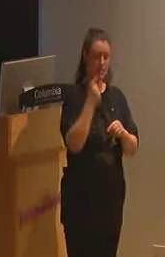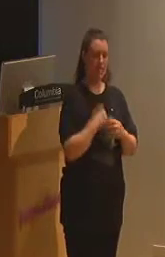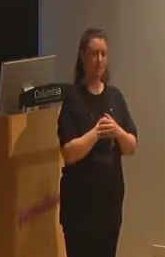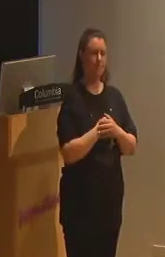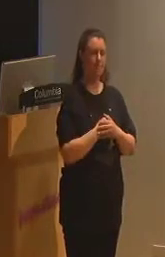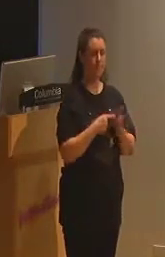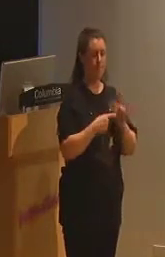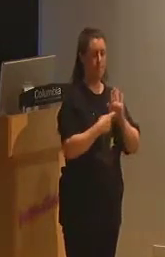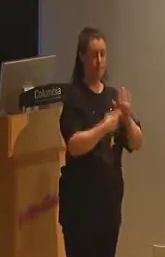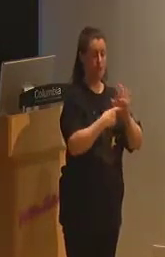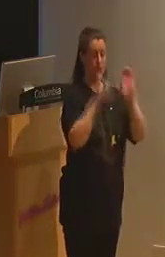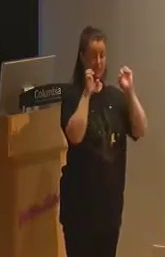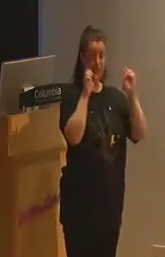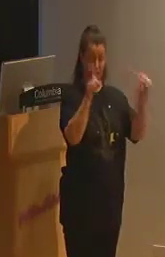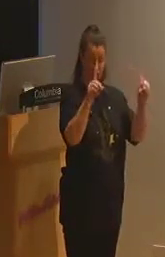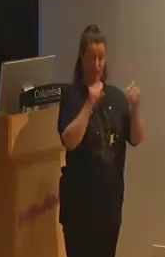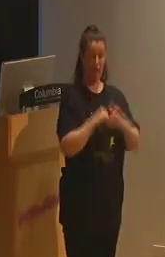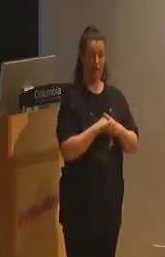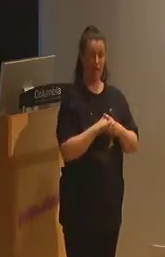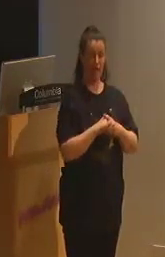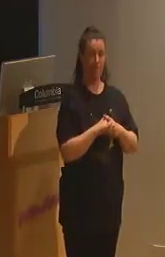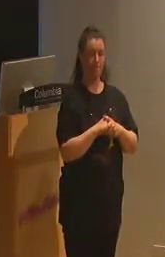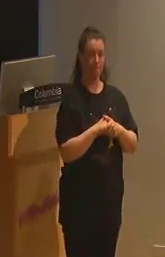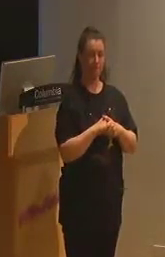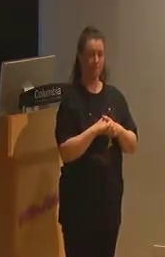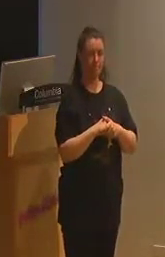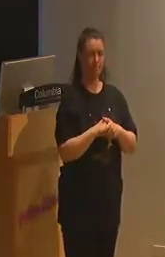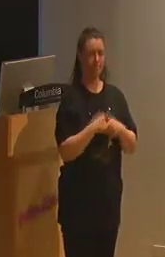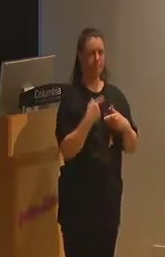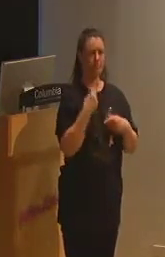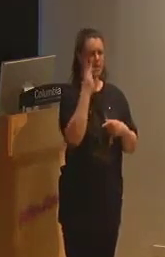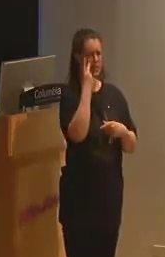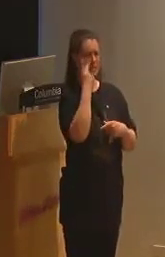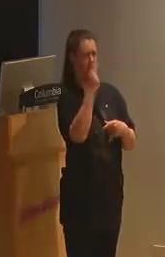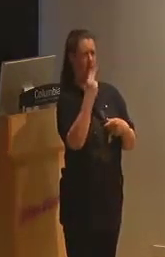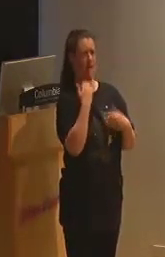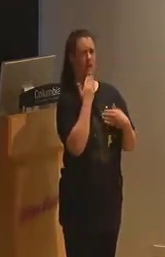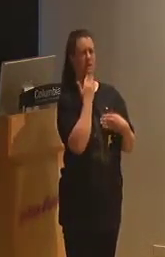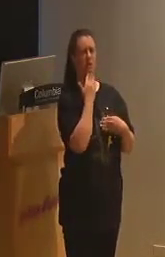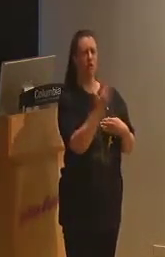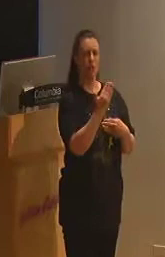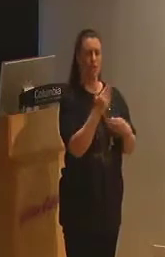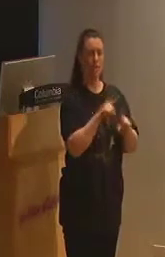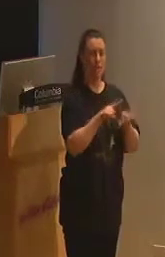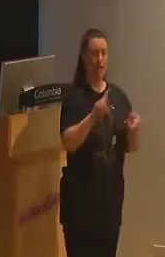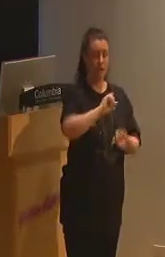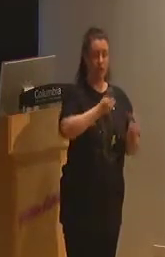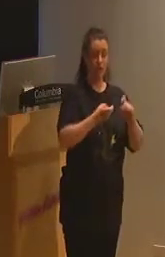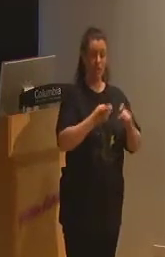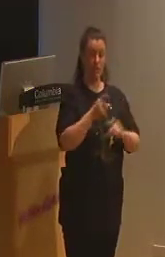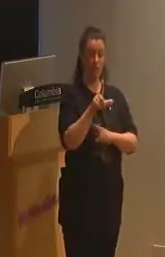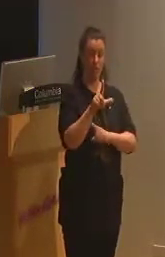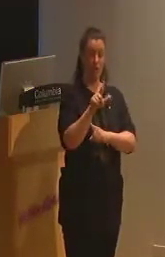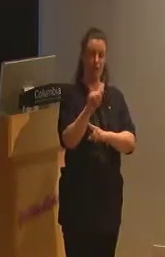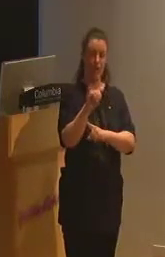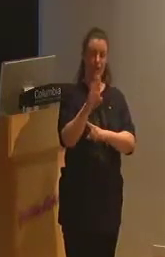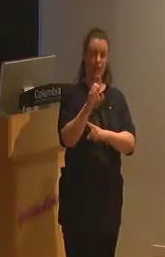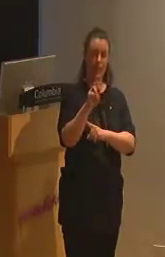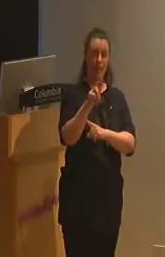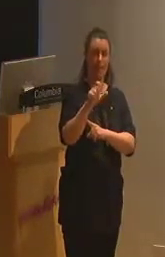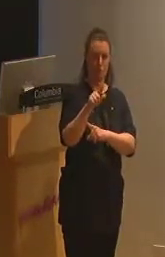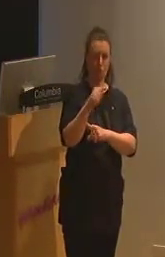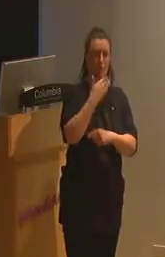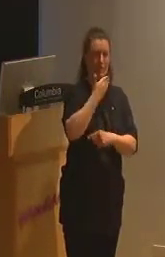models of education, where the latter is seen as a public good, neoliberal educational reformism, in fact, reduces education to a